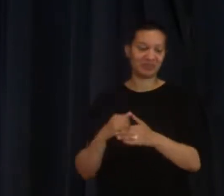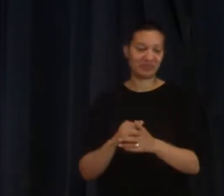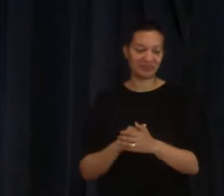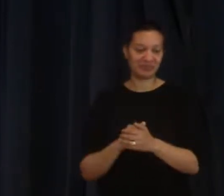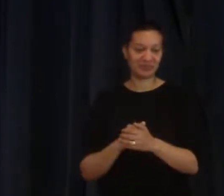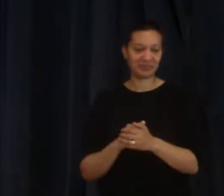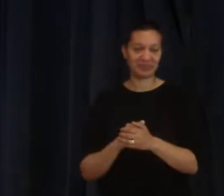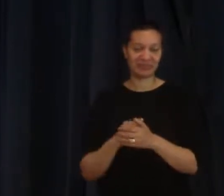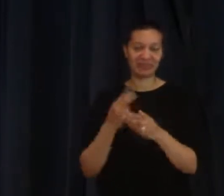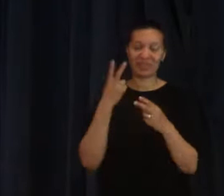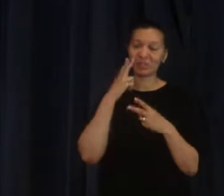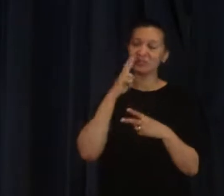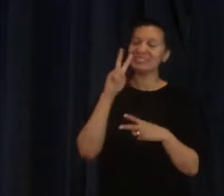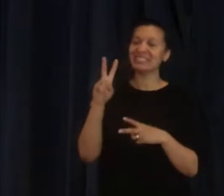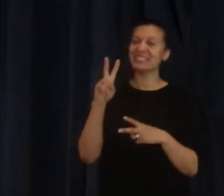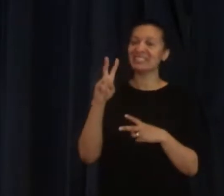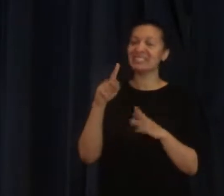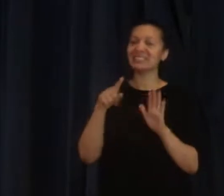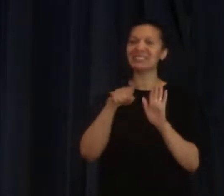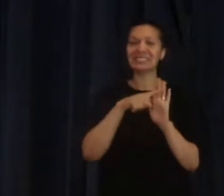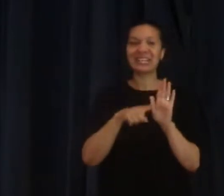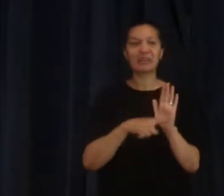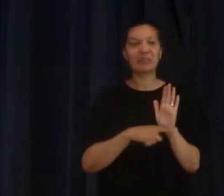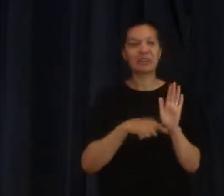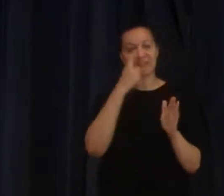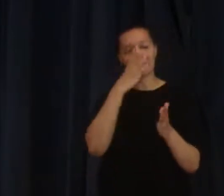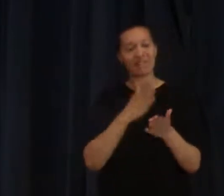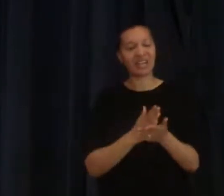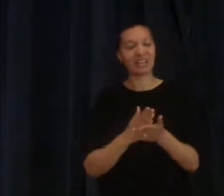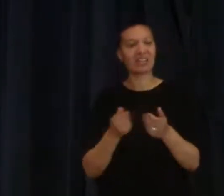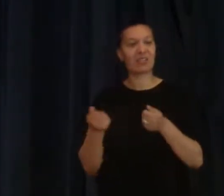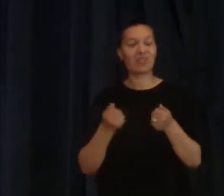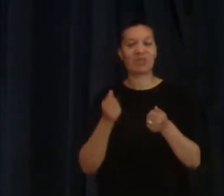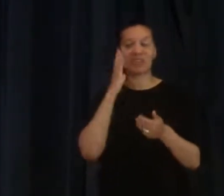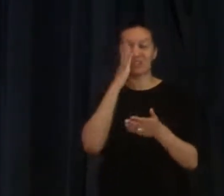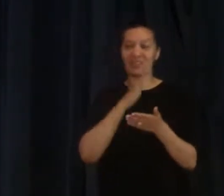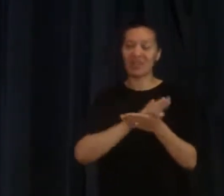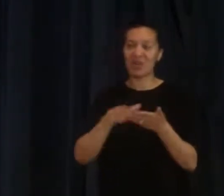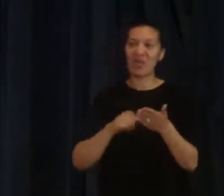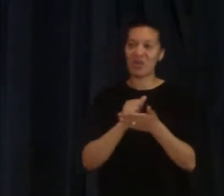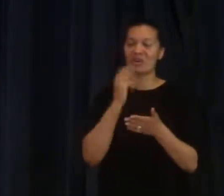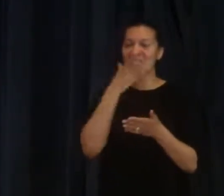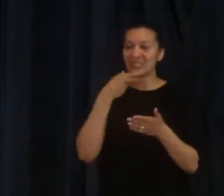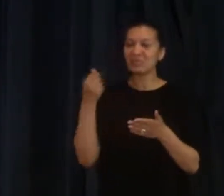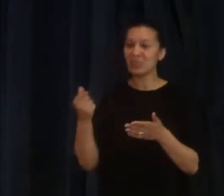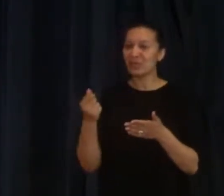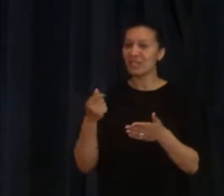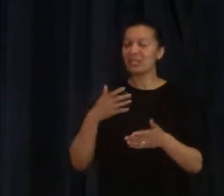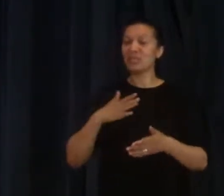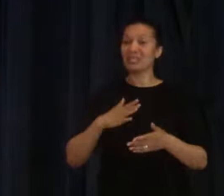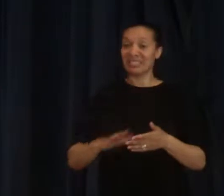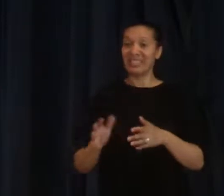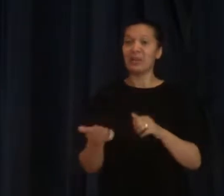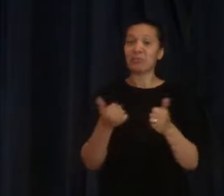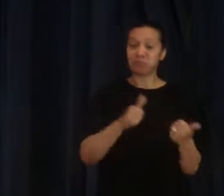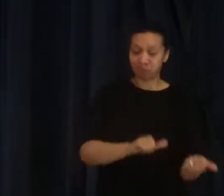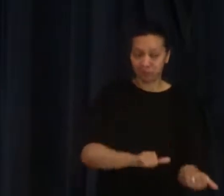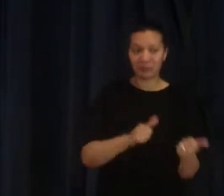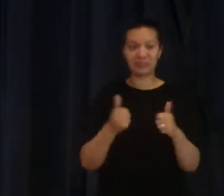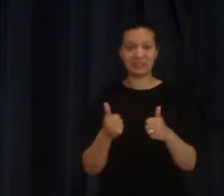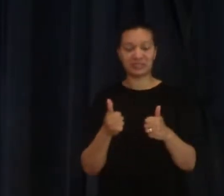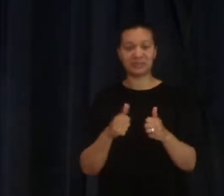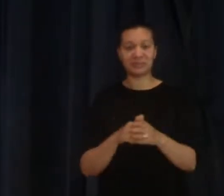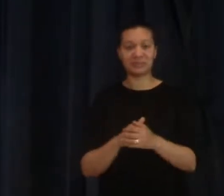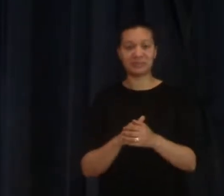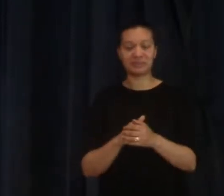And we see there in our statement of faith the work of the Holy Spirit as well as the need for baptism in the Holy Spirit. We